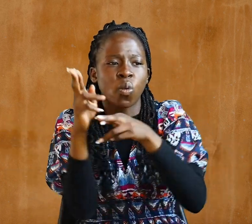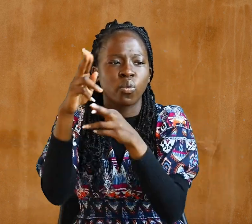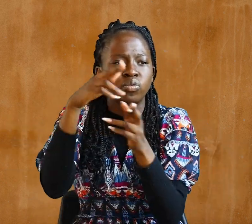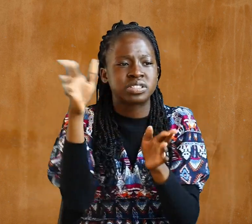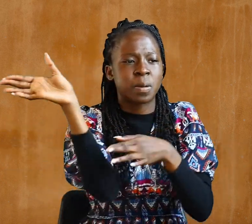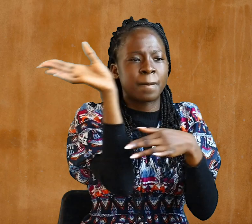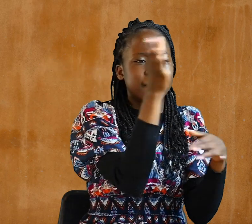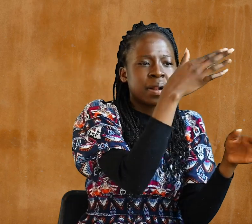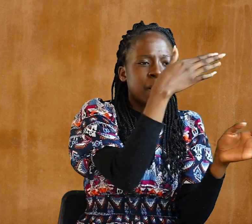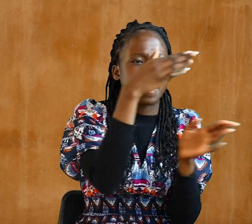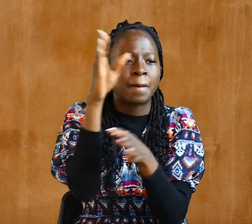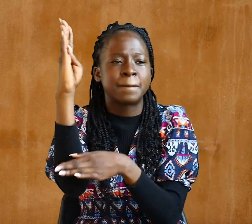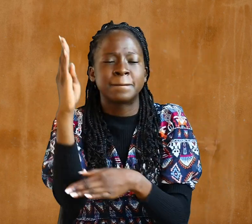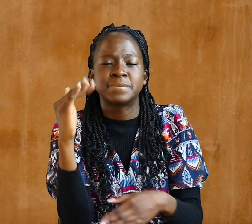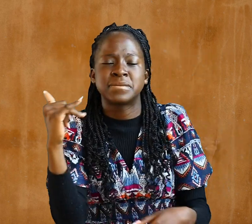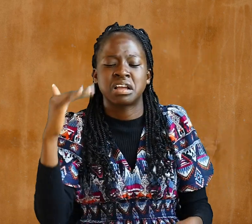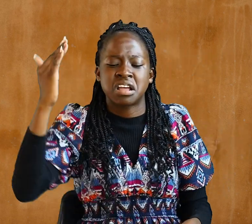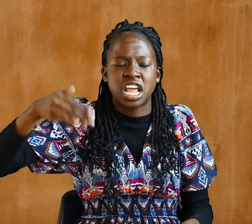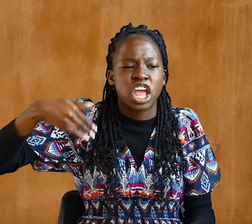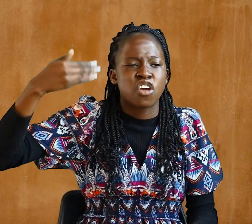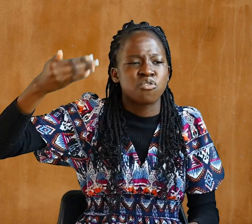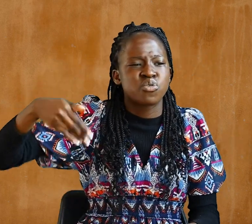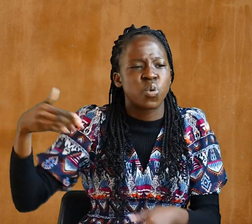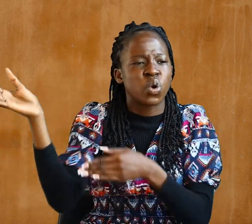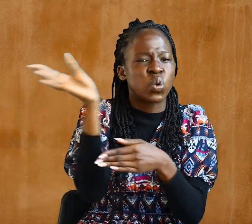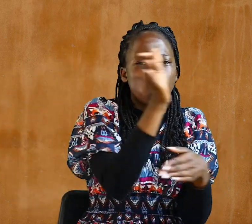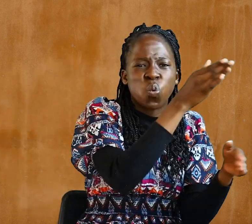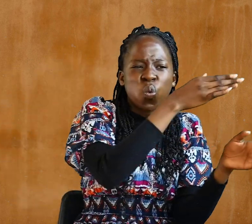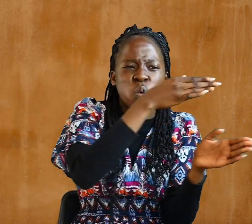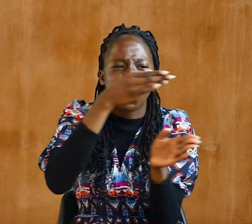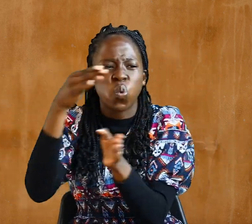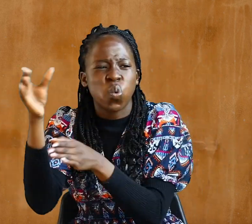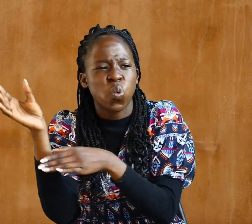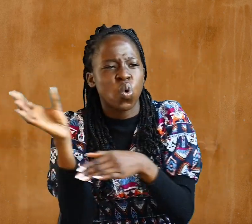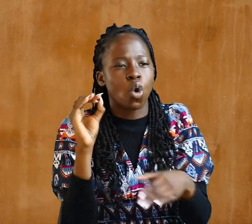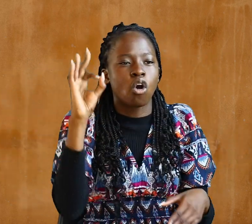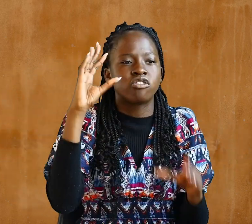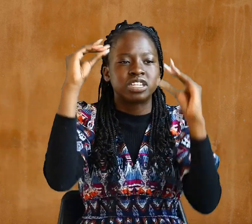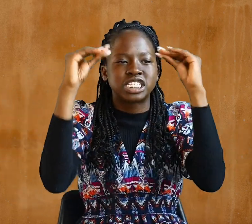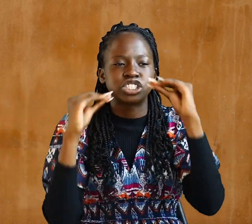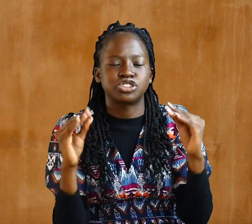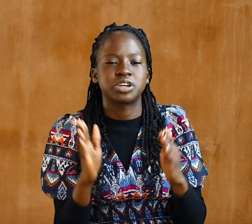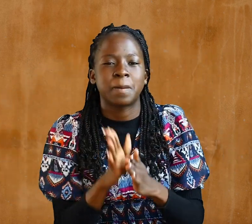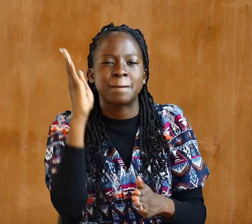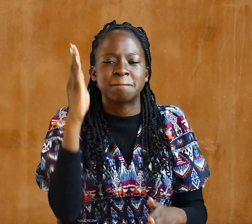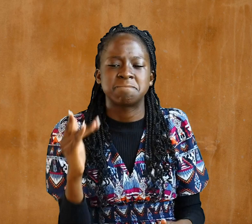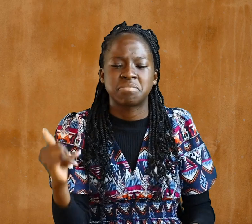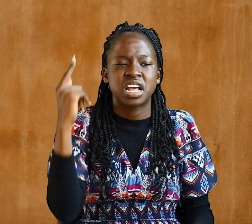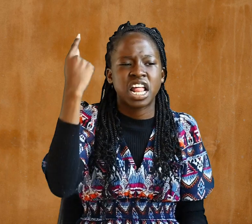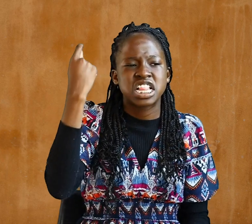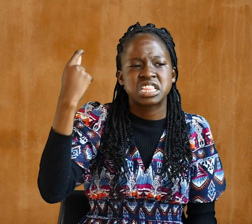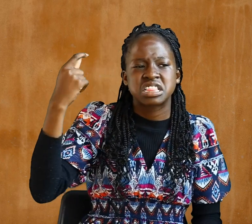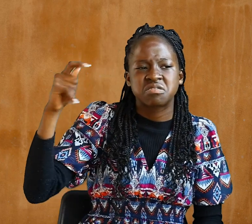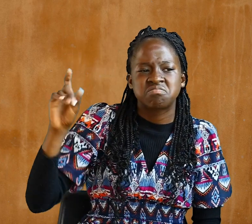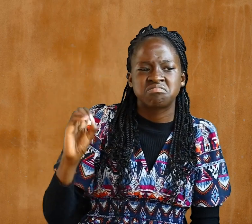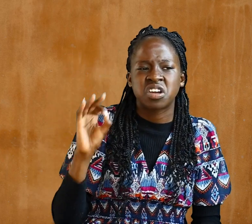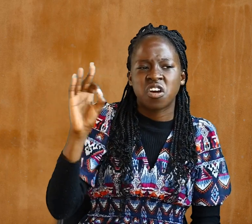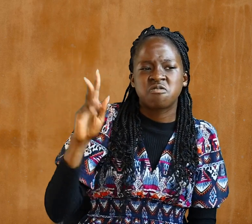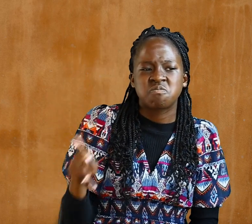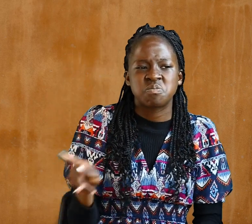every wind of teaching And by the cunning and craftiness of people in their